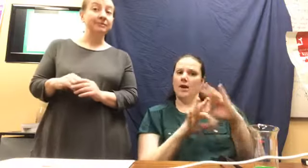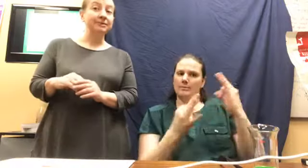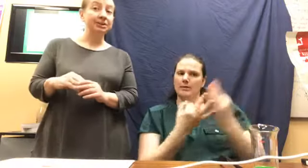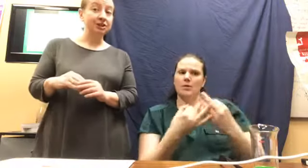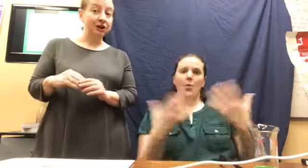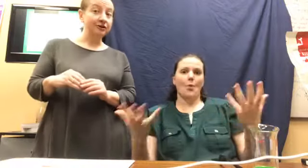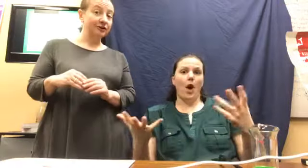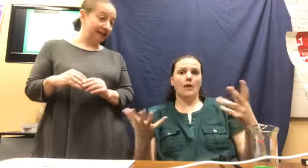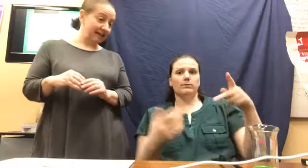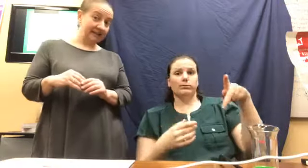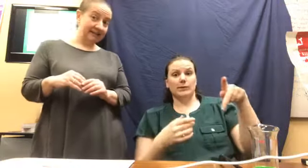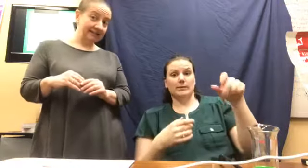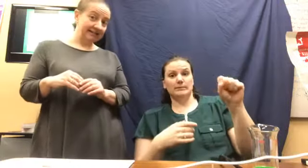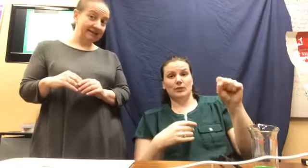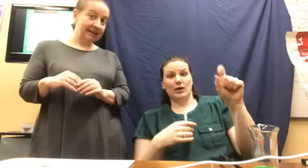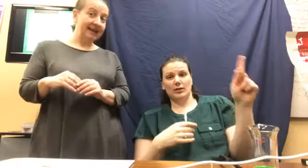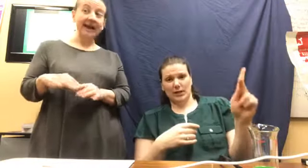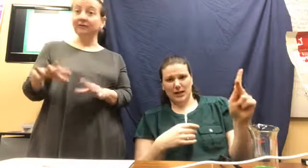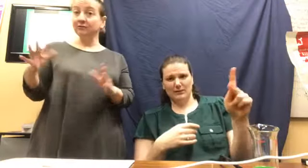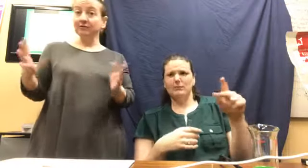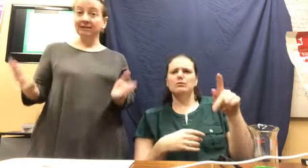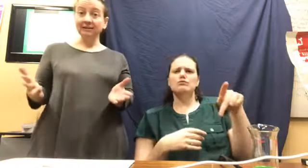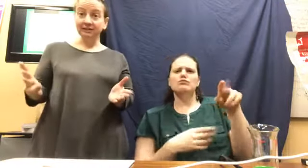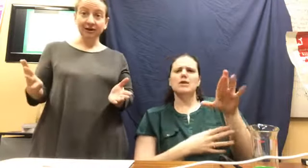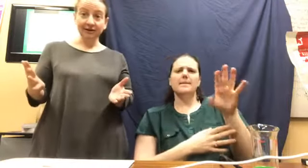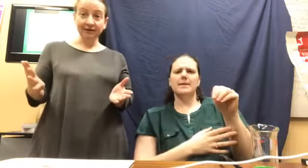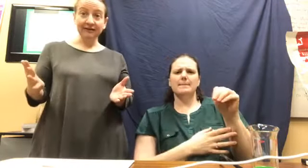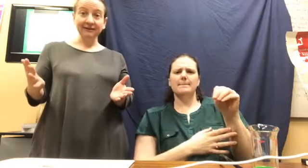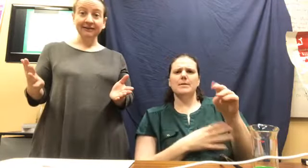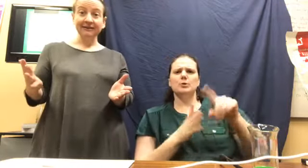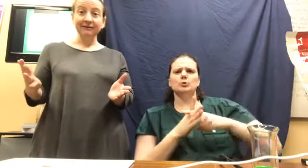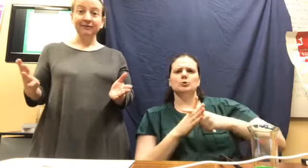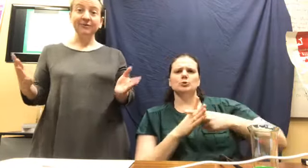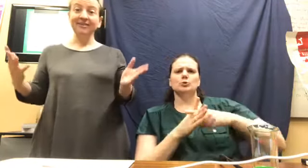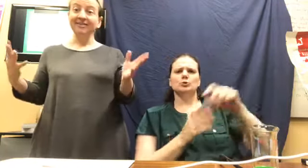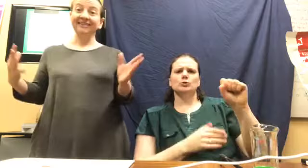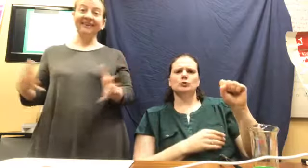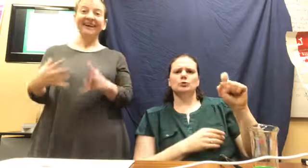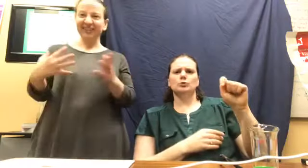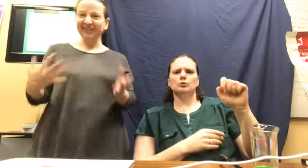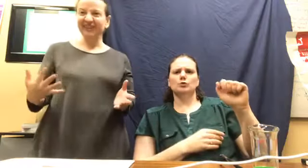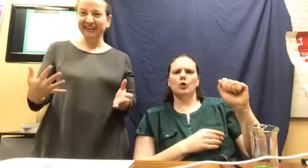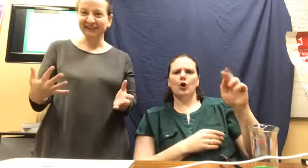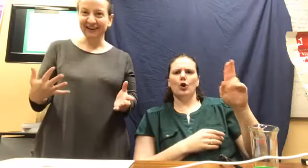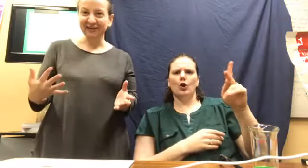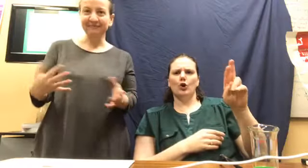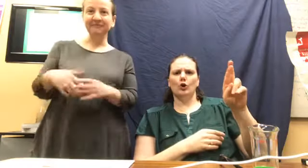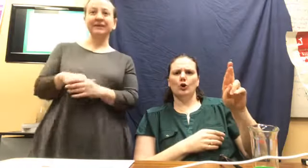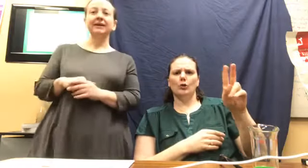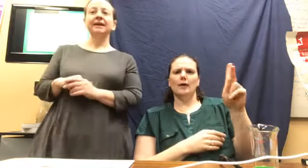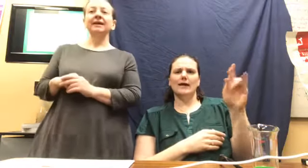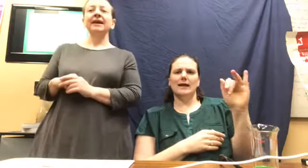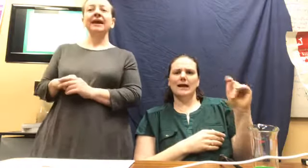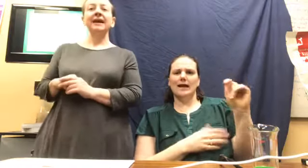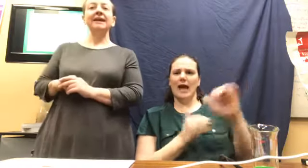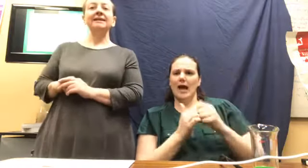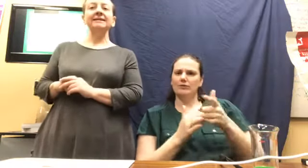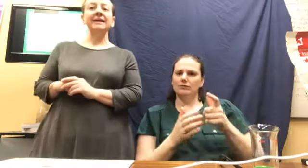starter kit is and how you can get started with a healthier lifestyle. And, uh,